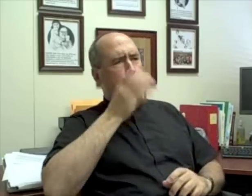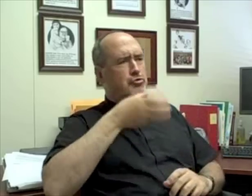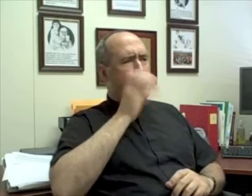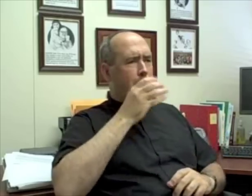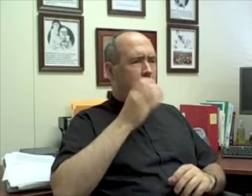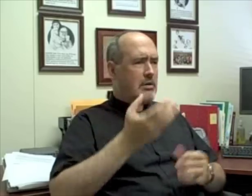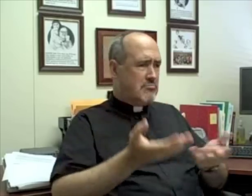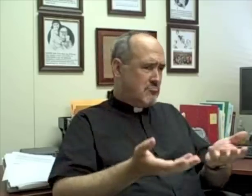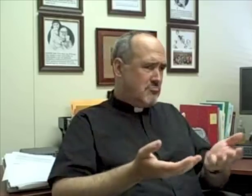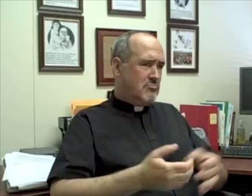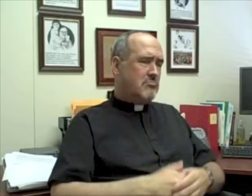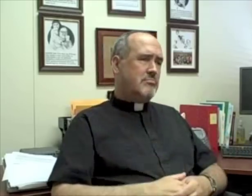place.